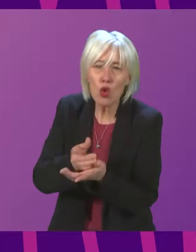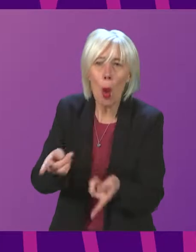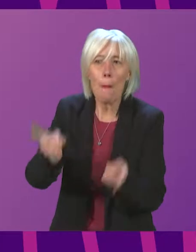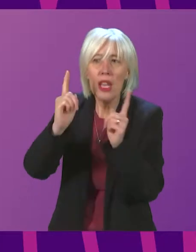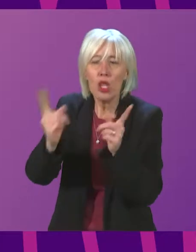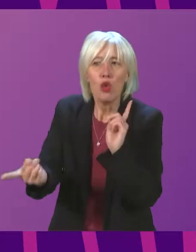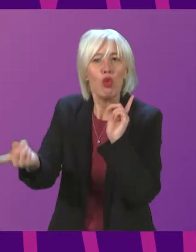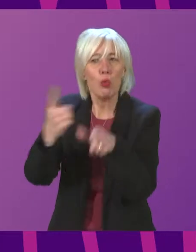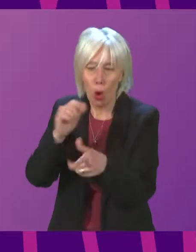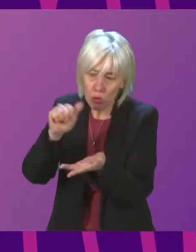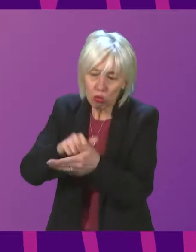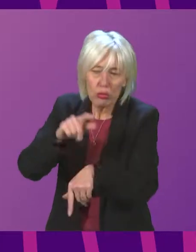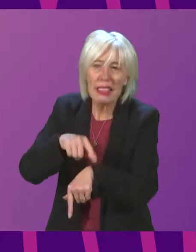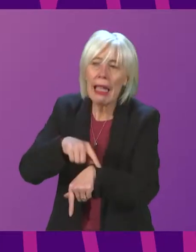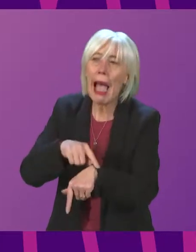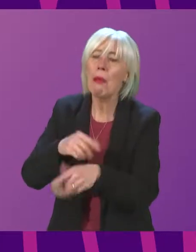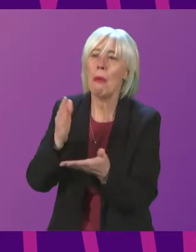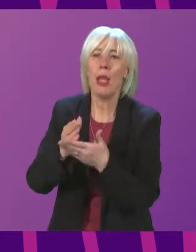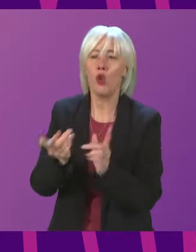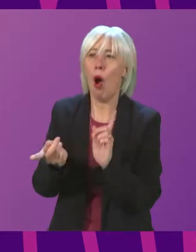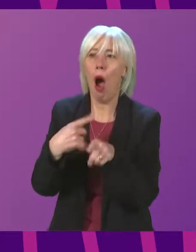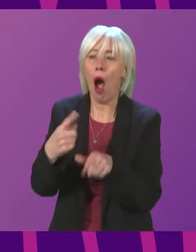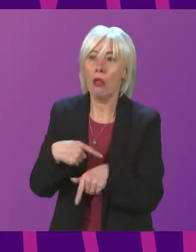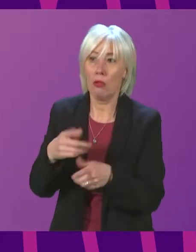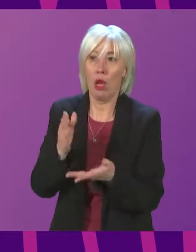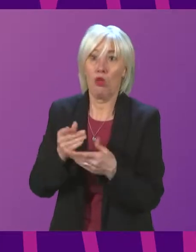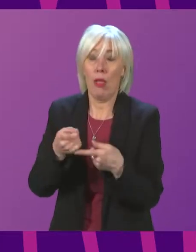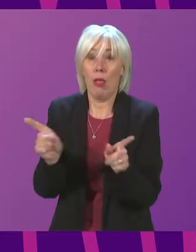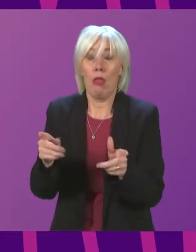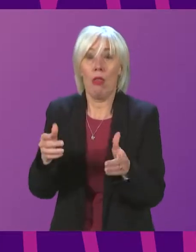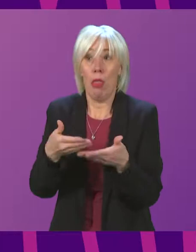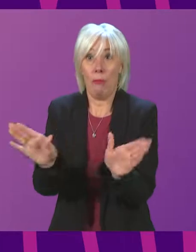manner to provide answers that are very much in the public interest.